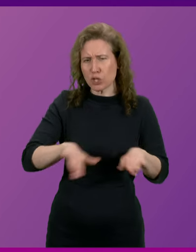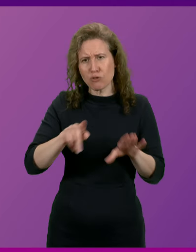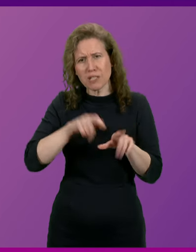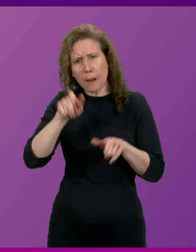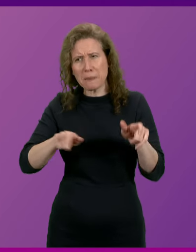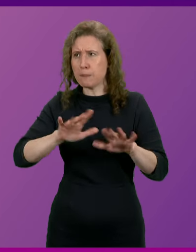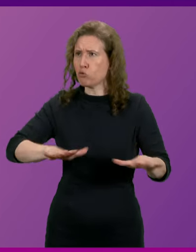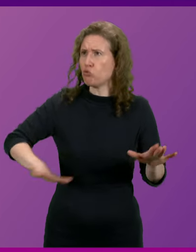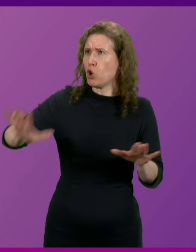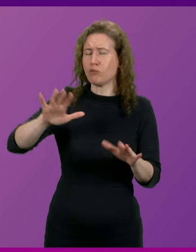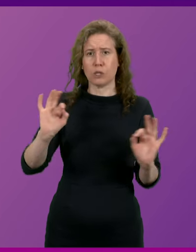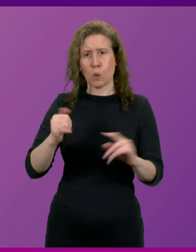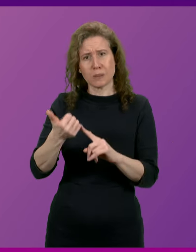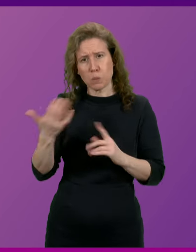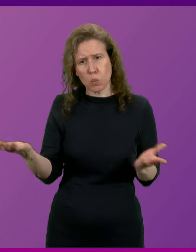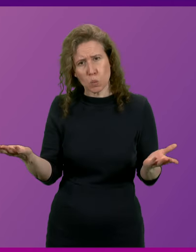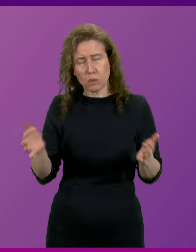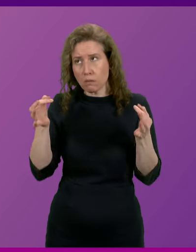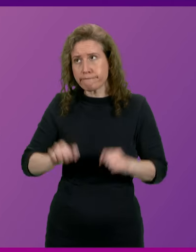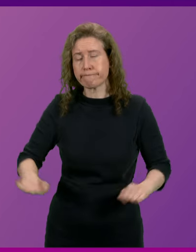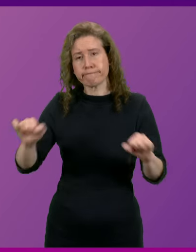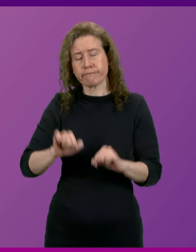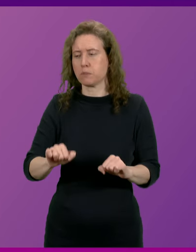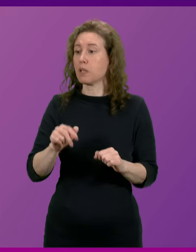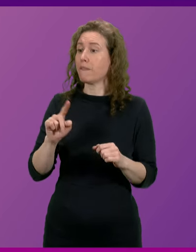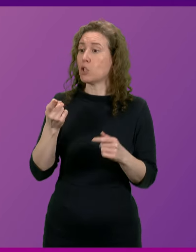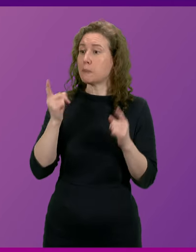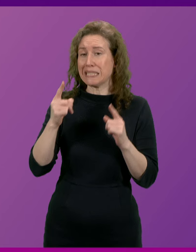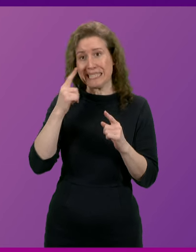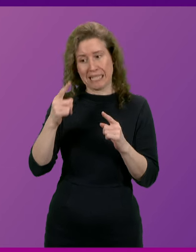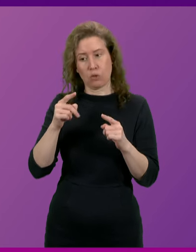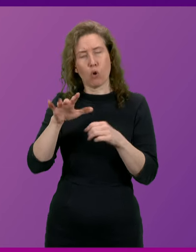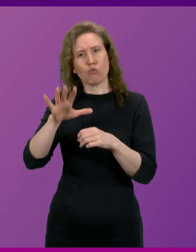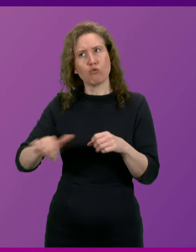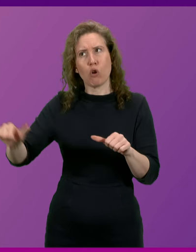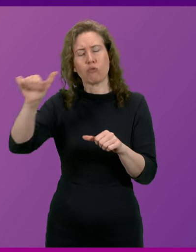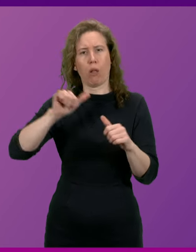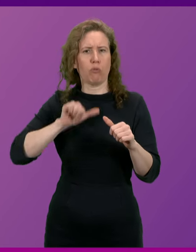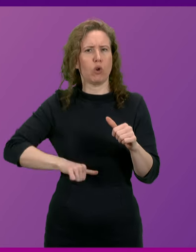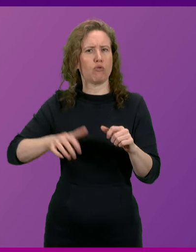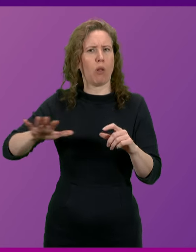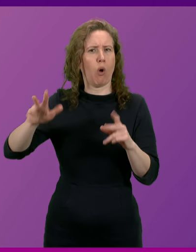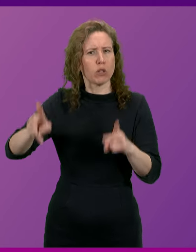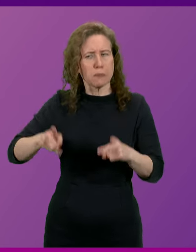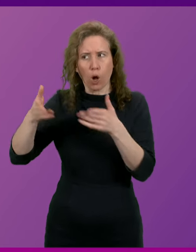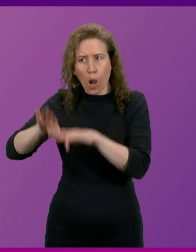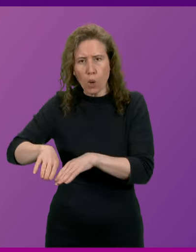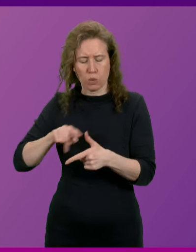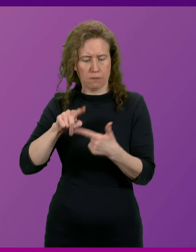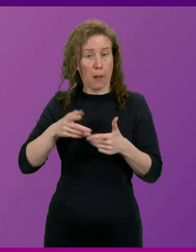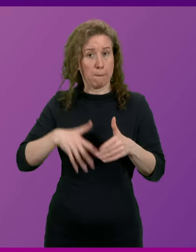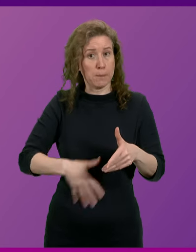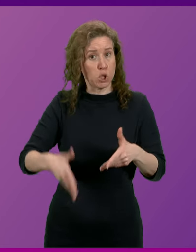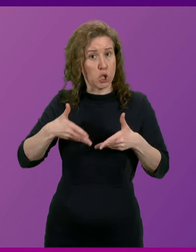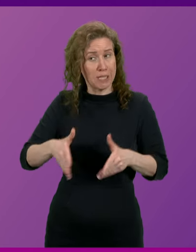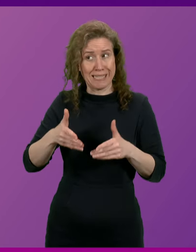getting the support they need and when they need it. The First Minister has overseen closure of our rural hospitals, closure of our rural maternity services and the